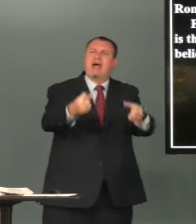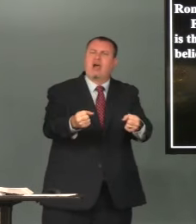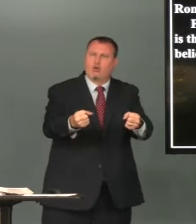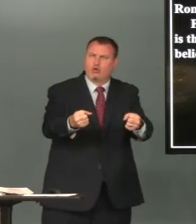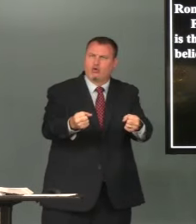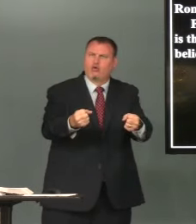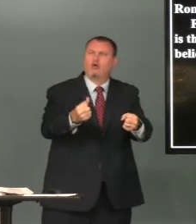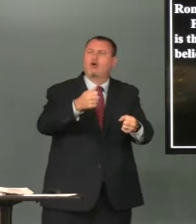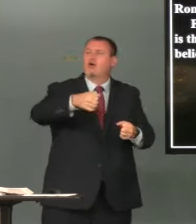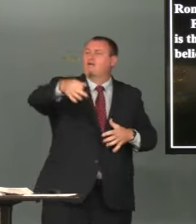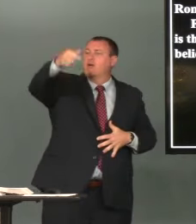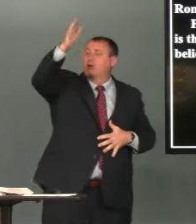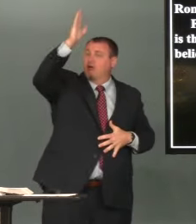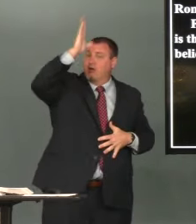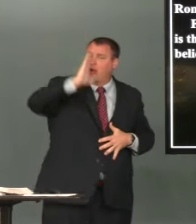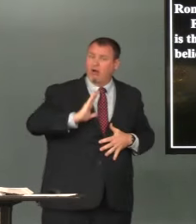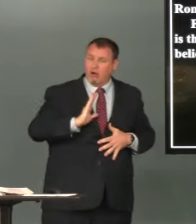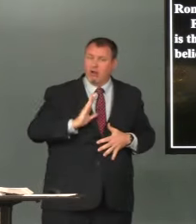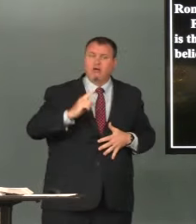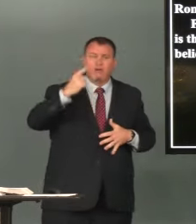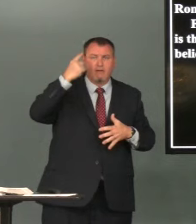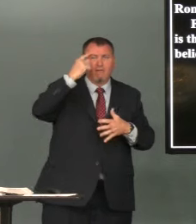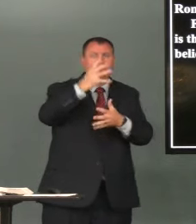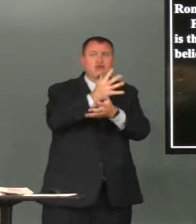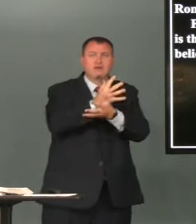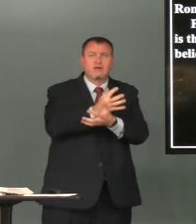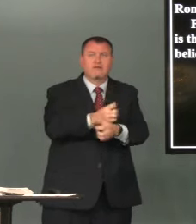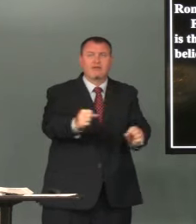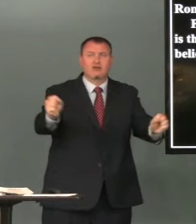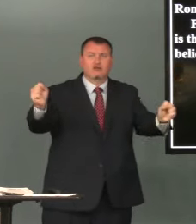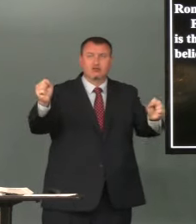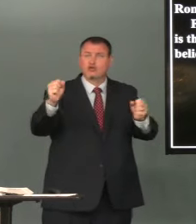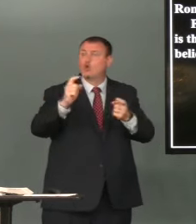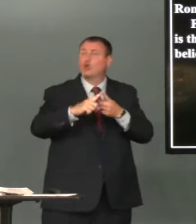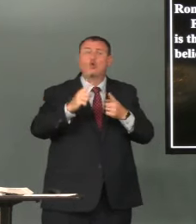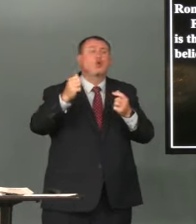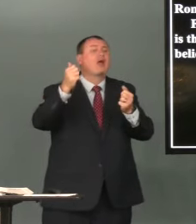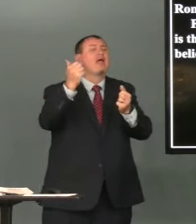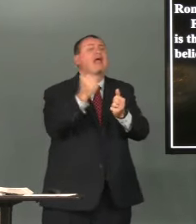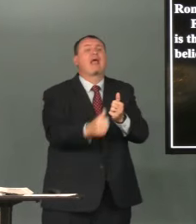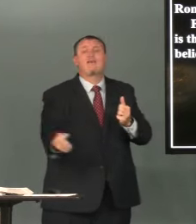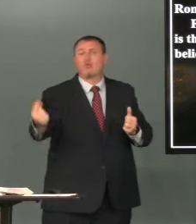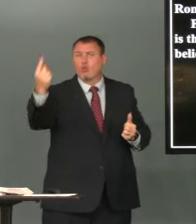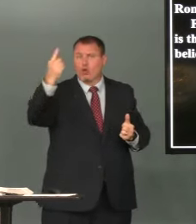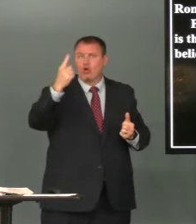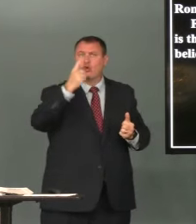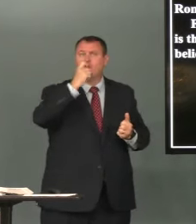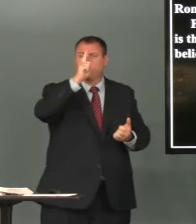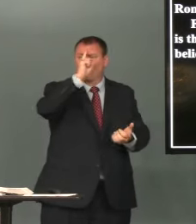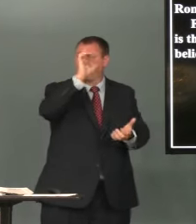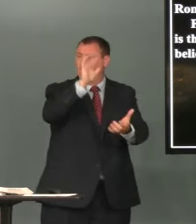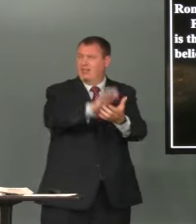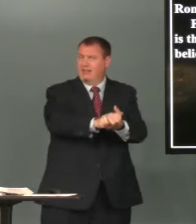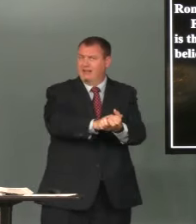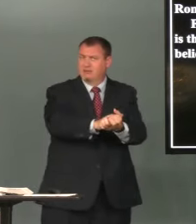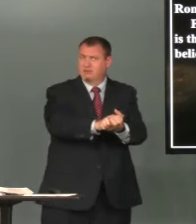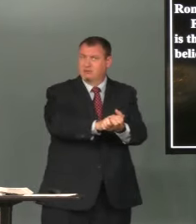power of god unto salvation to everyone that